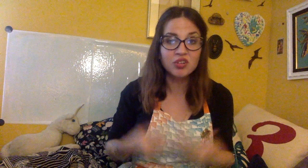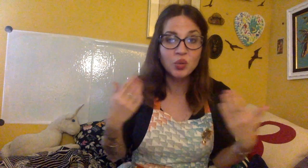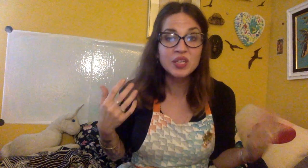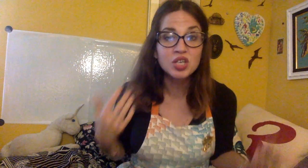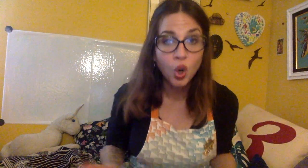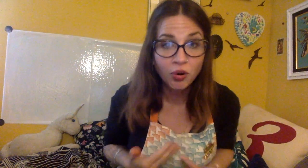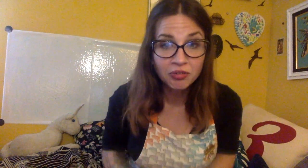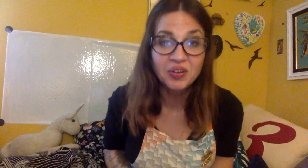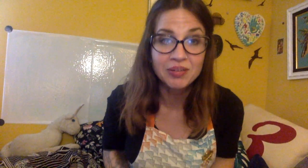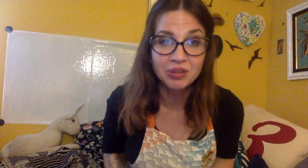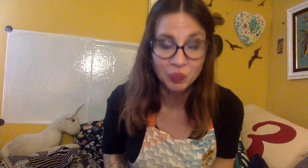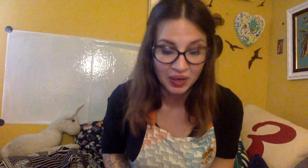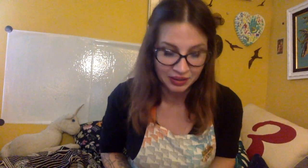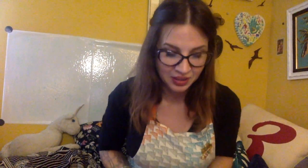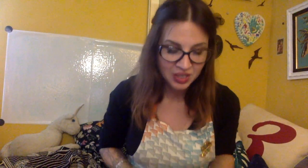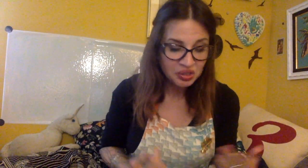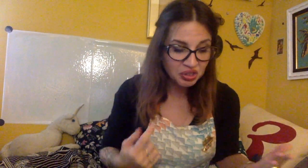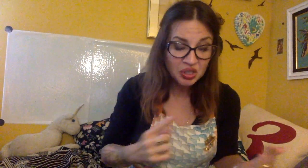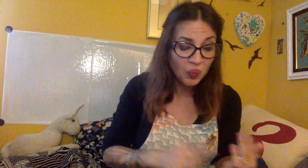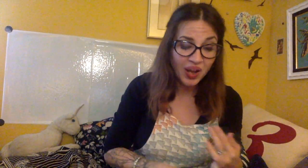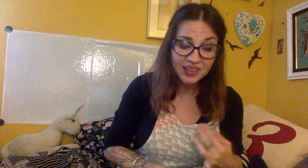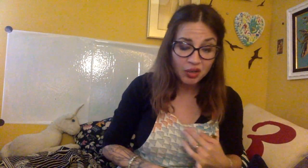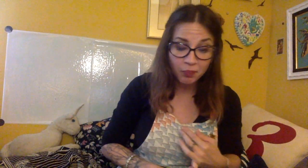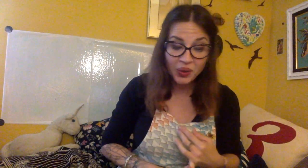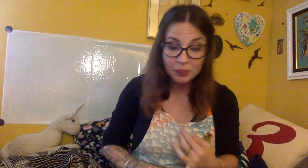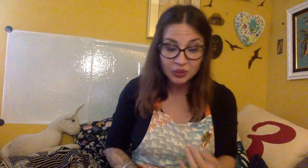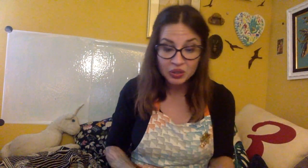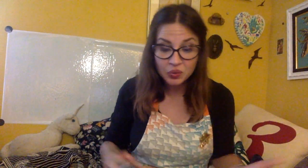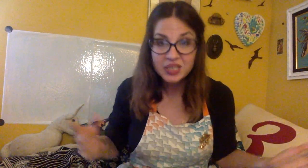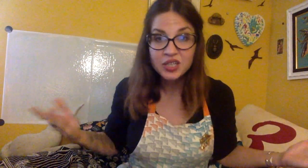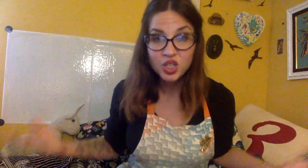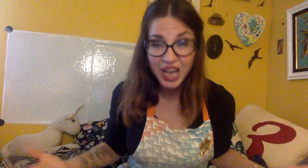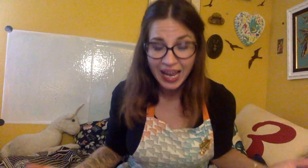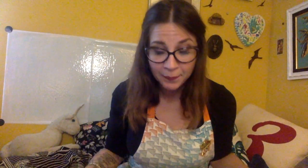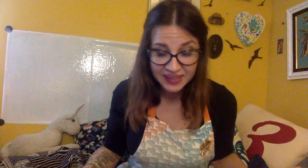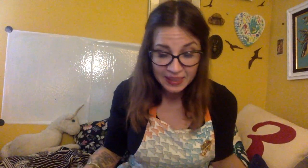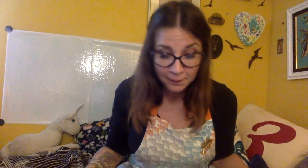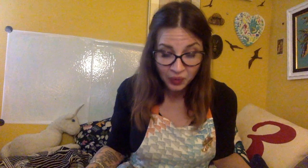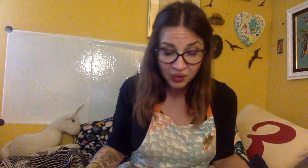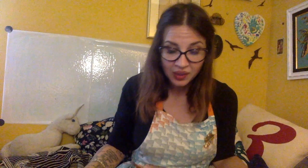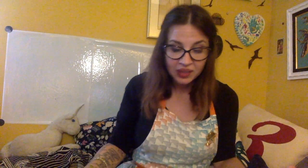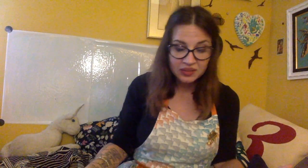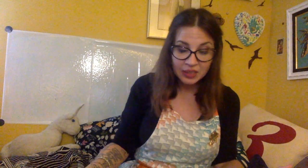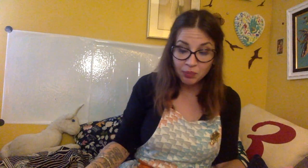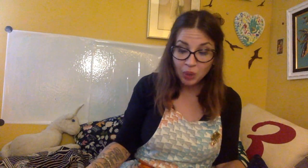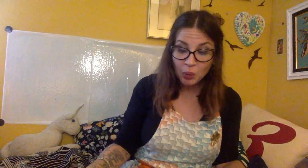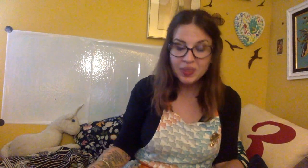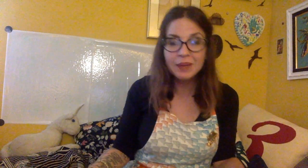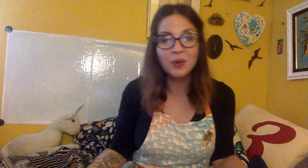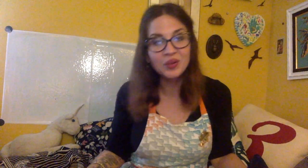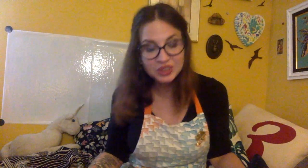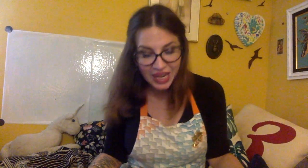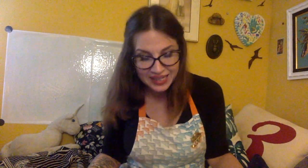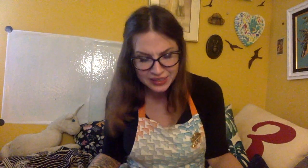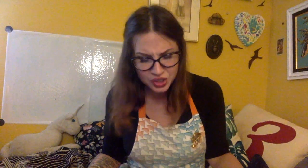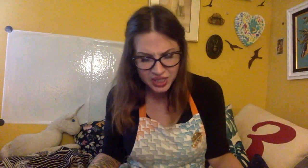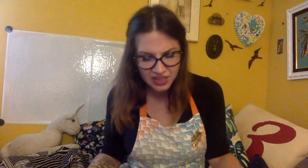doing your favorite one. Do you want Little Boy Blue, Jack, be nimble, Little Bo Peep, or Jack and Jill?